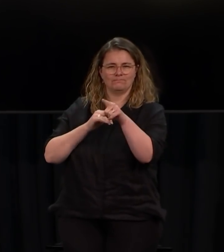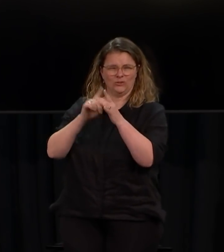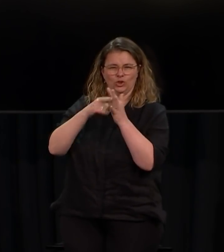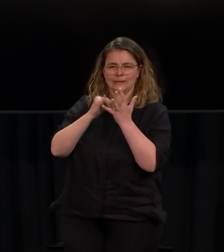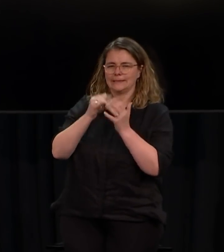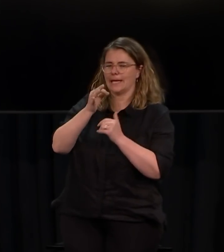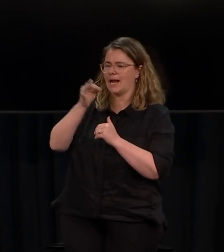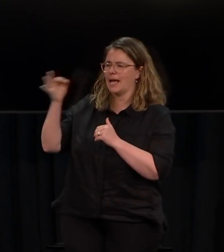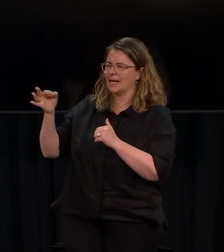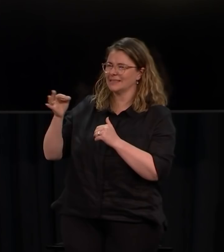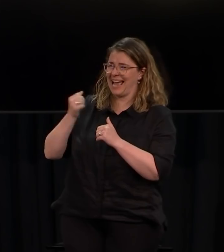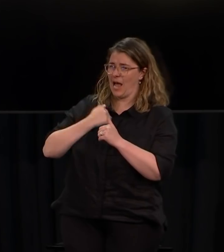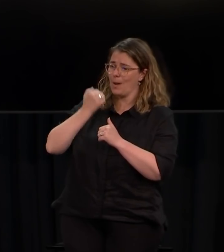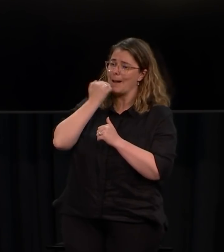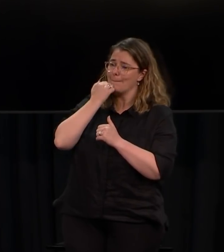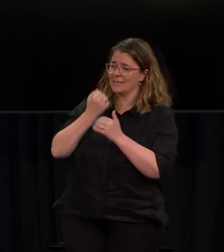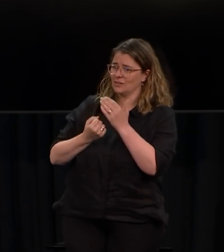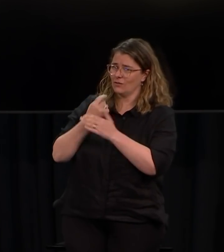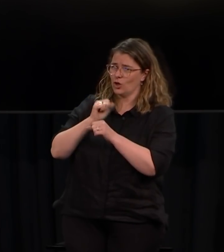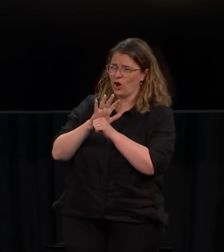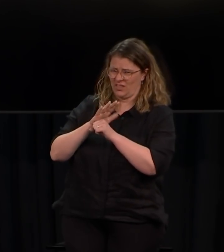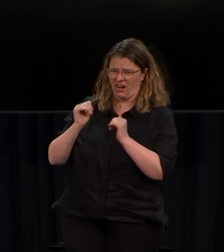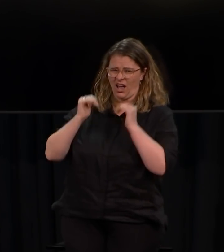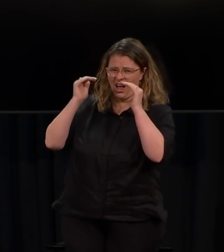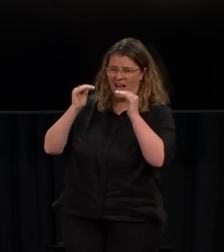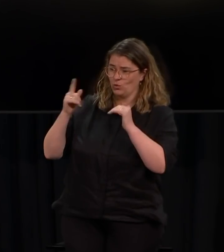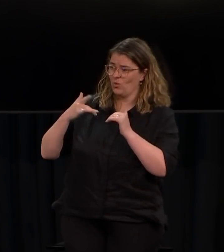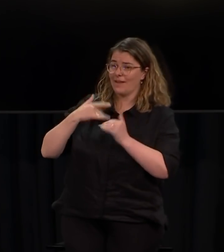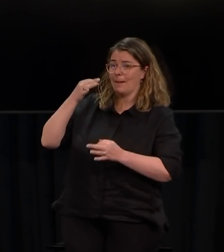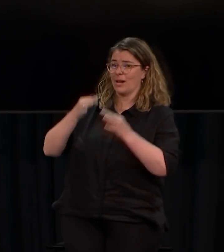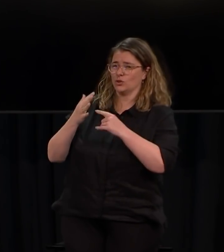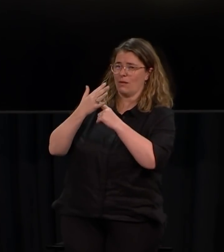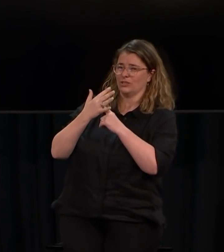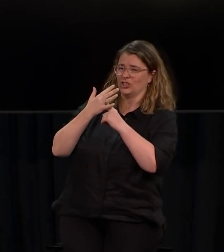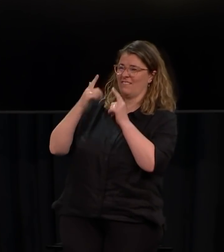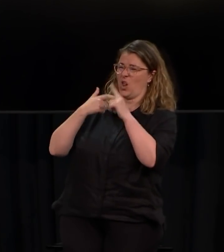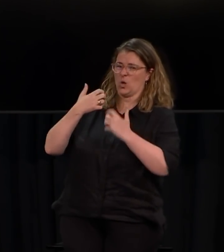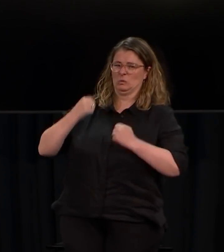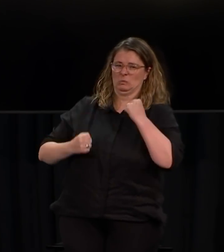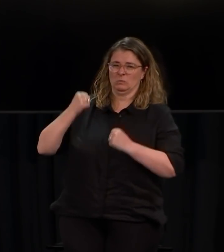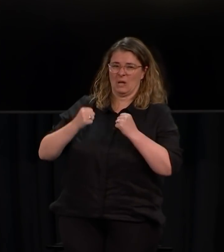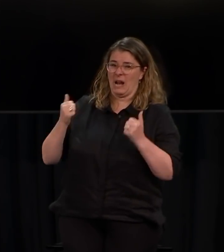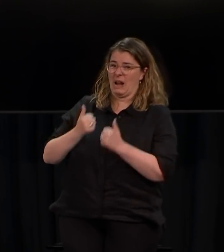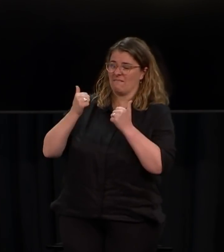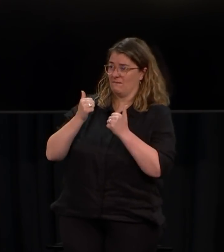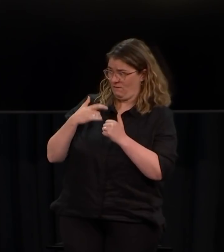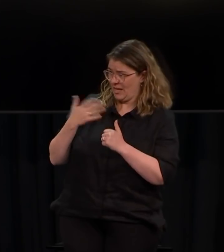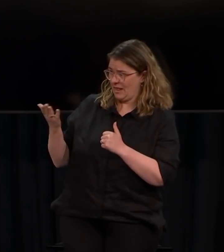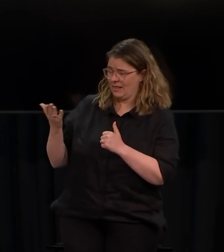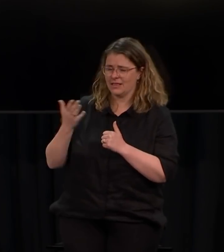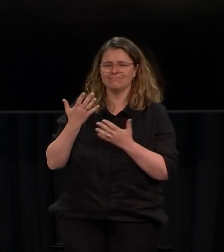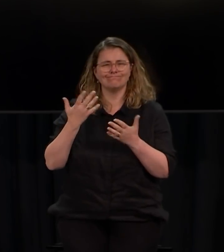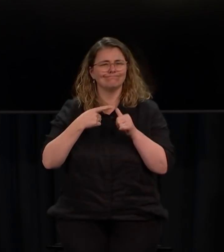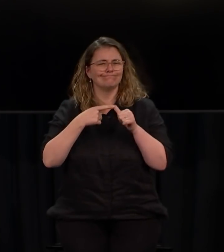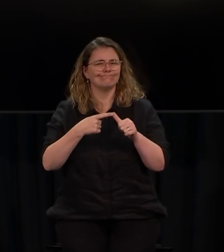much of this is about political pressure? Do you hear those loud cries from Auckland that they've had enough? I think the point that we need to make is,